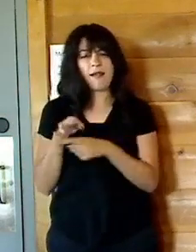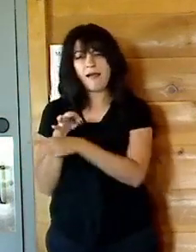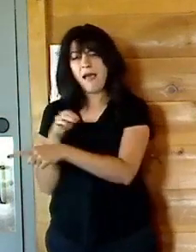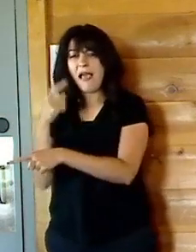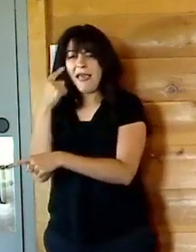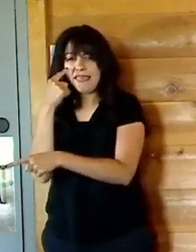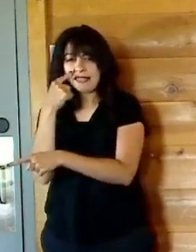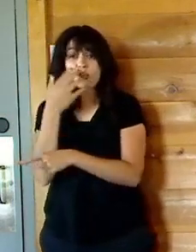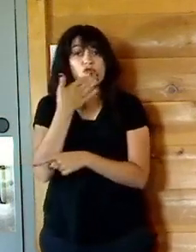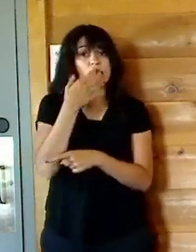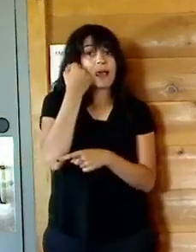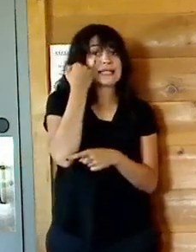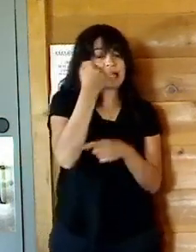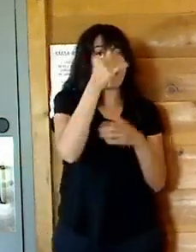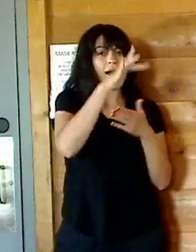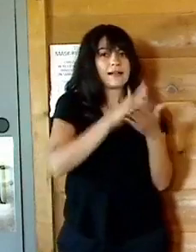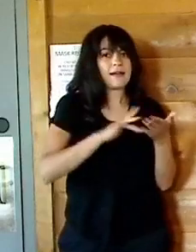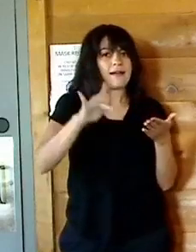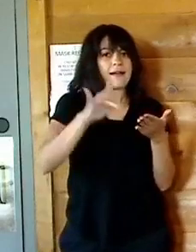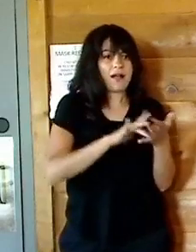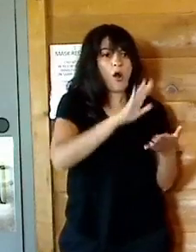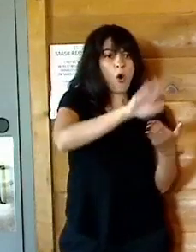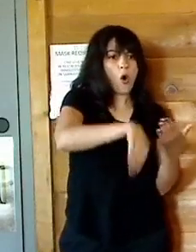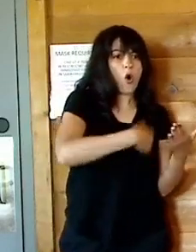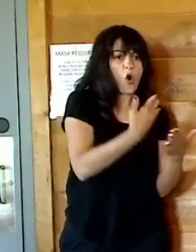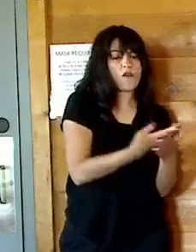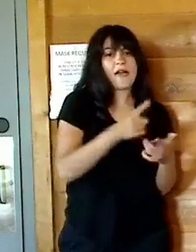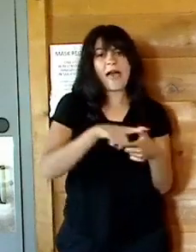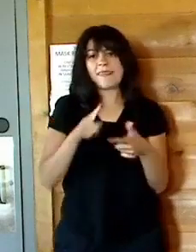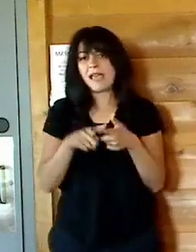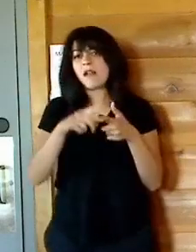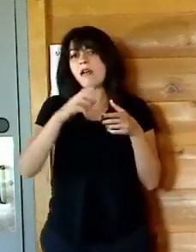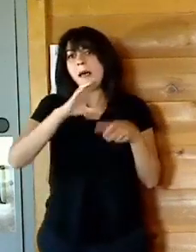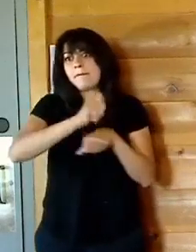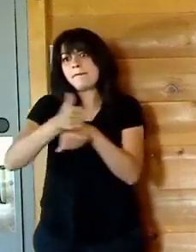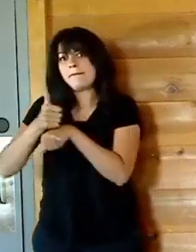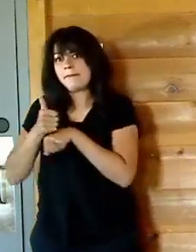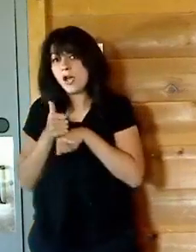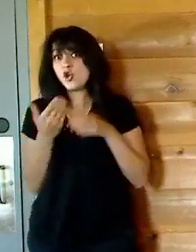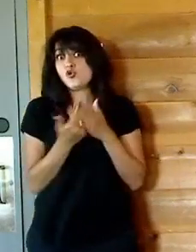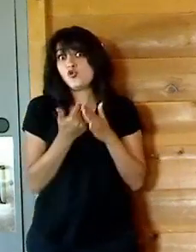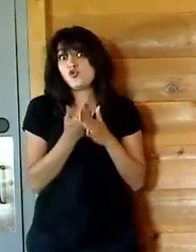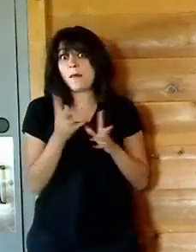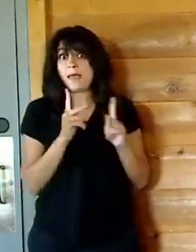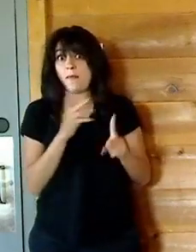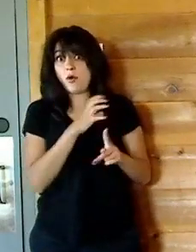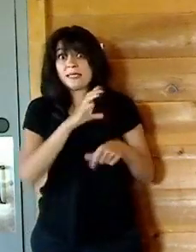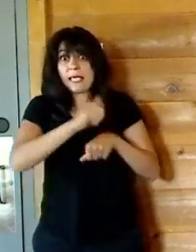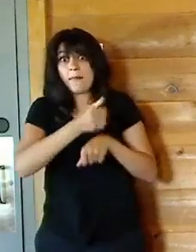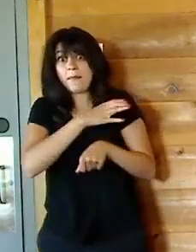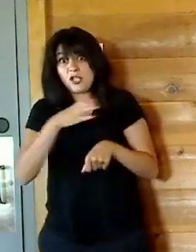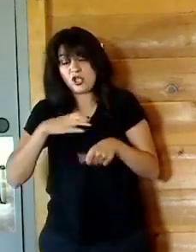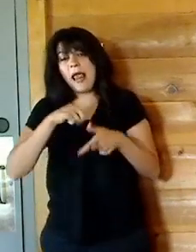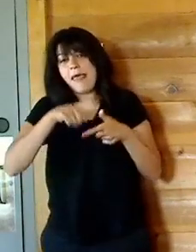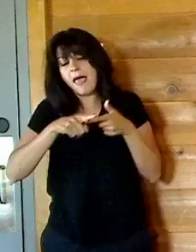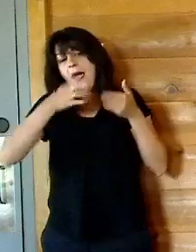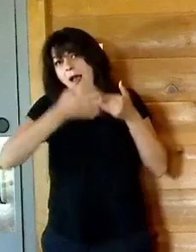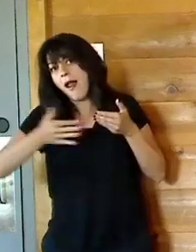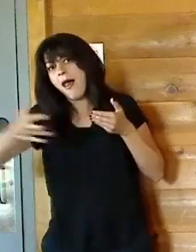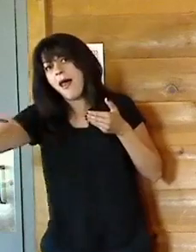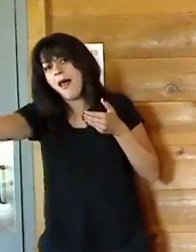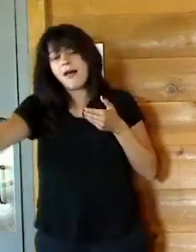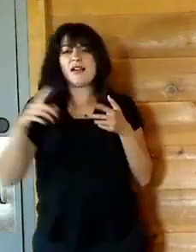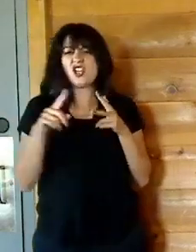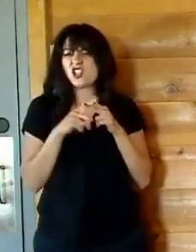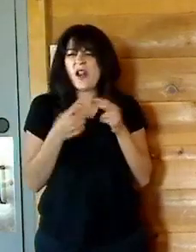the reasons for dissolving and then, and then ultimately, uh, moving forward with reestablishing the commission. And sort of, uh, uh, resetting the